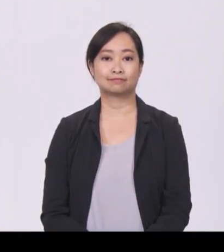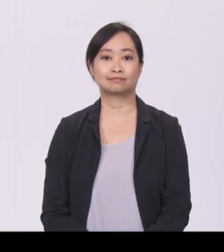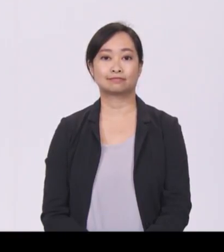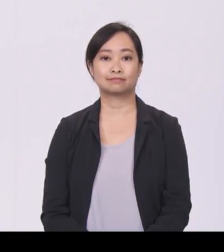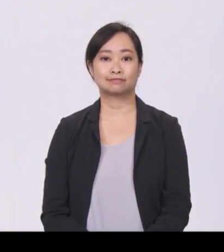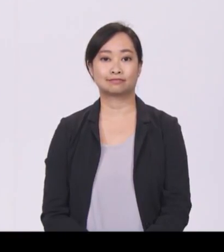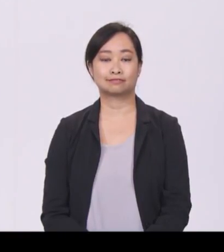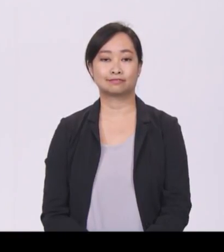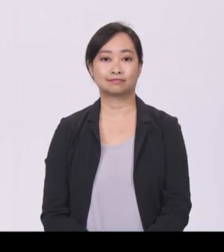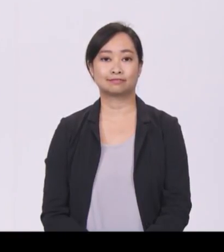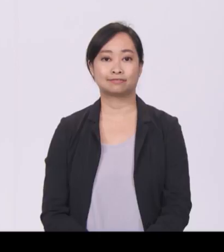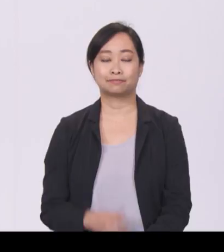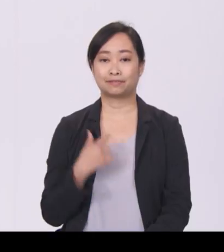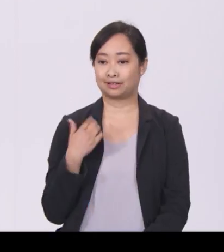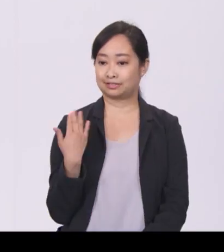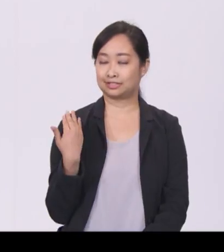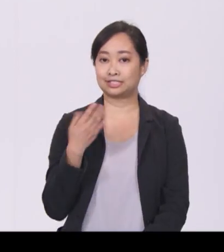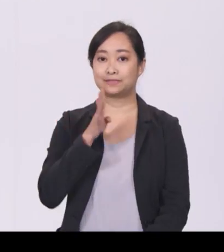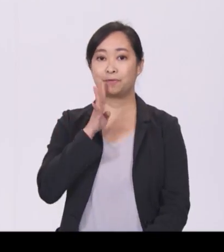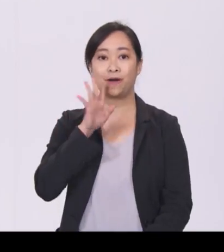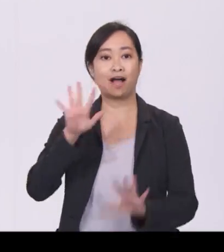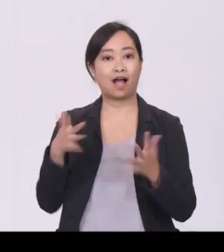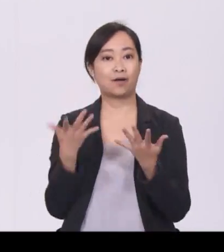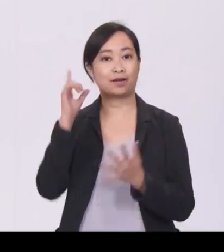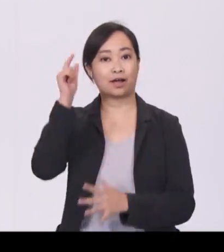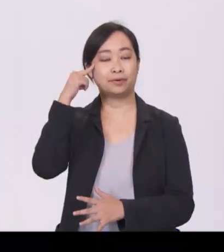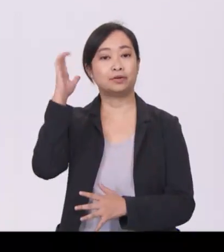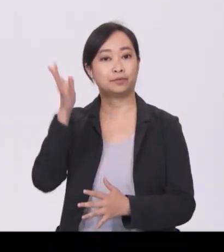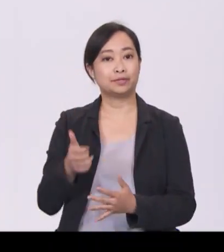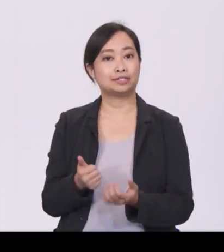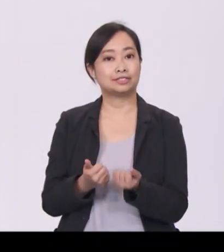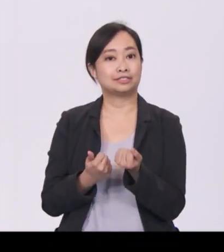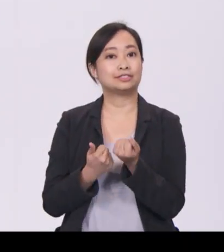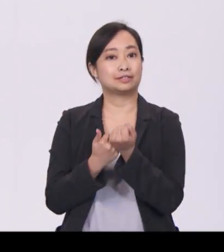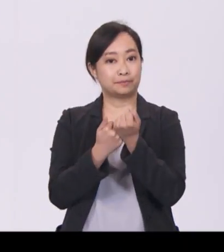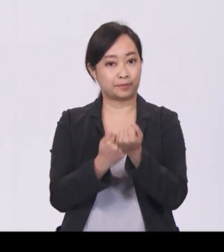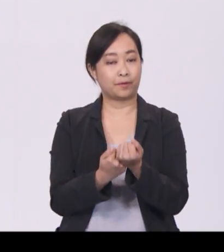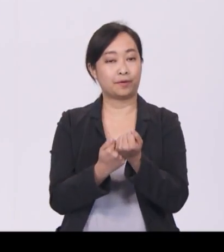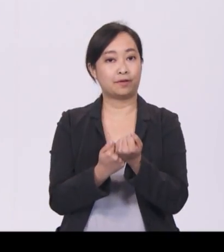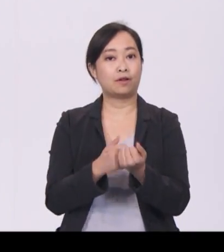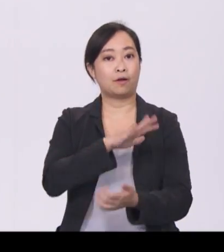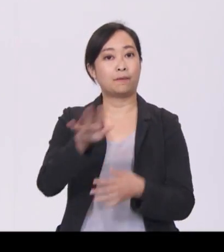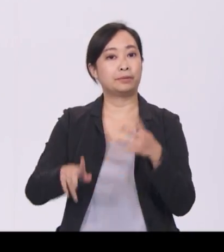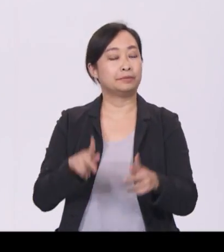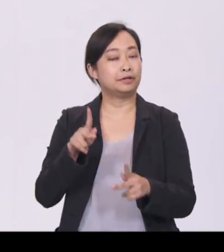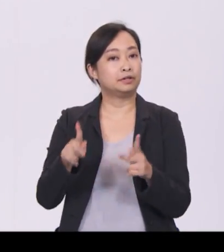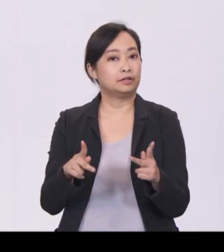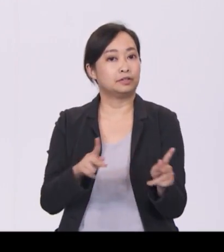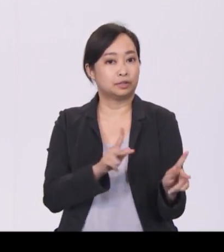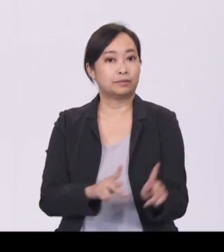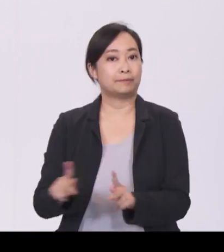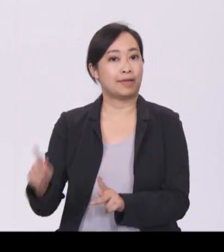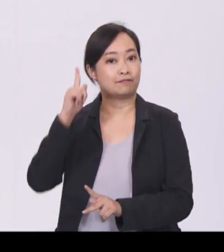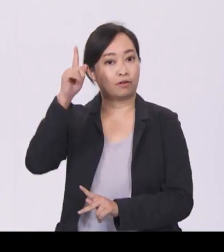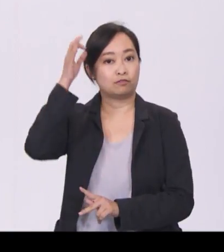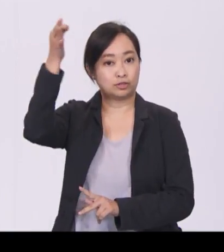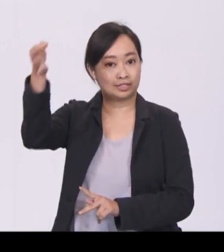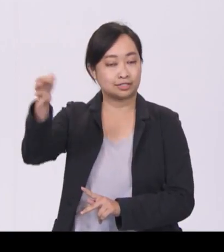I just spoke about how the Government will support our people to prepare for their future and care for one another.